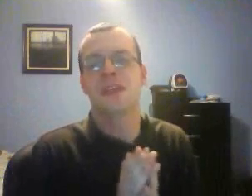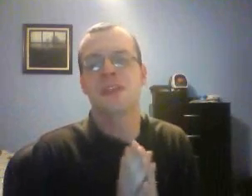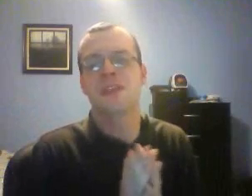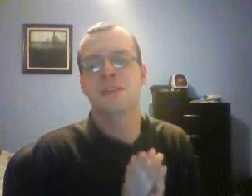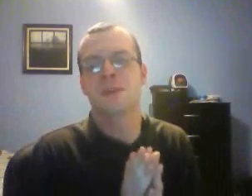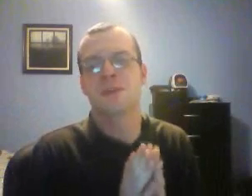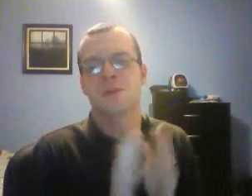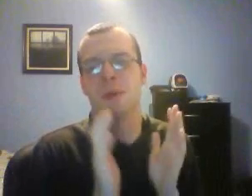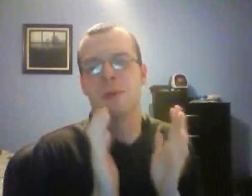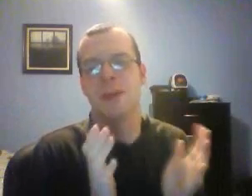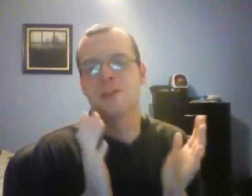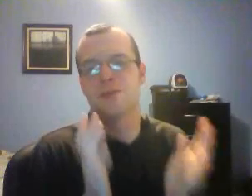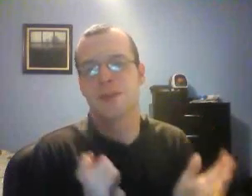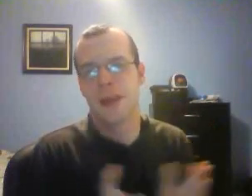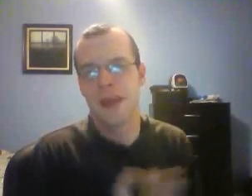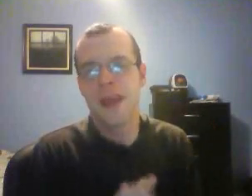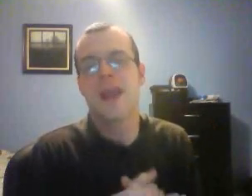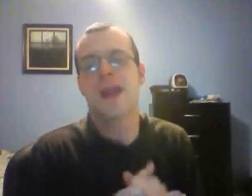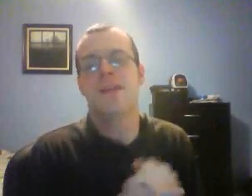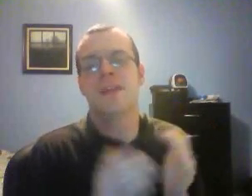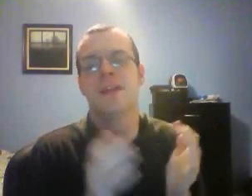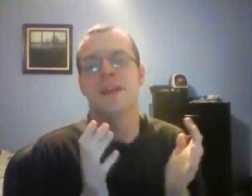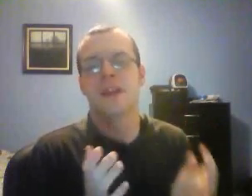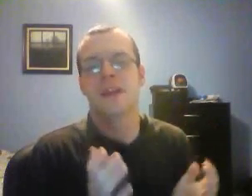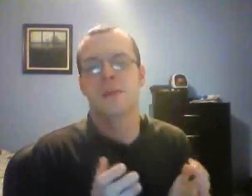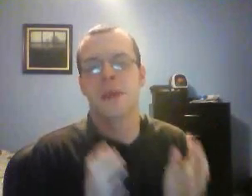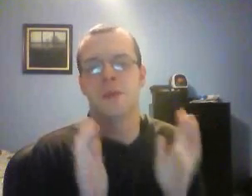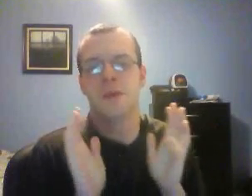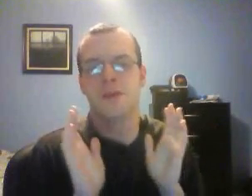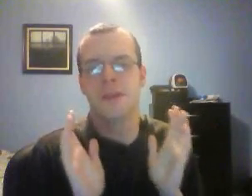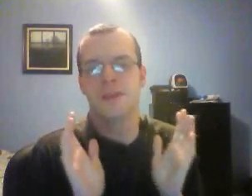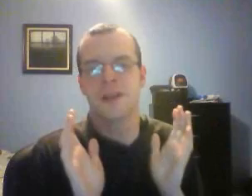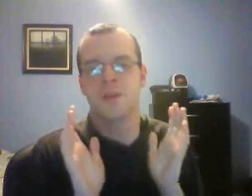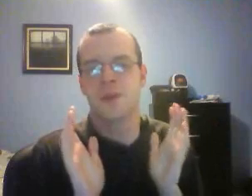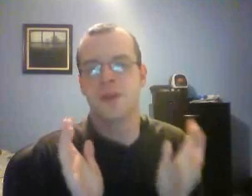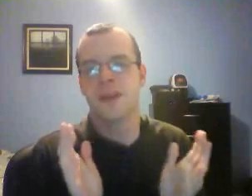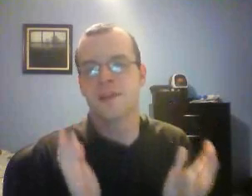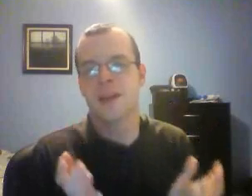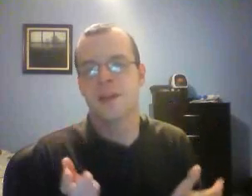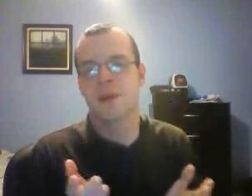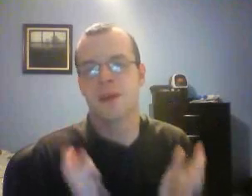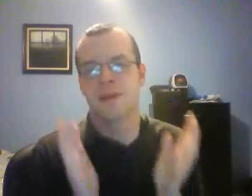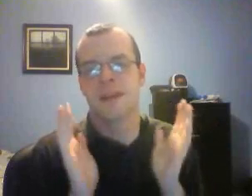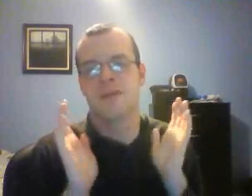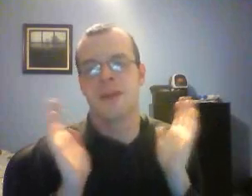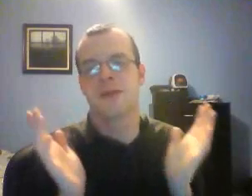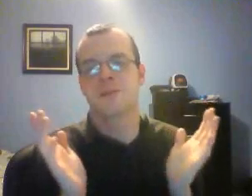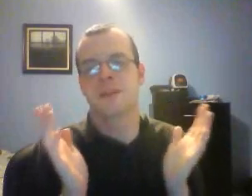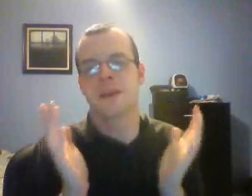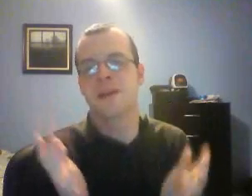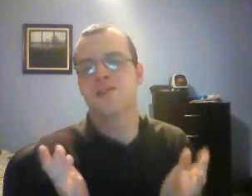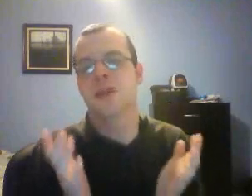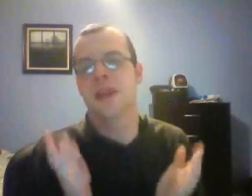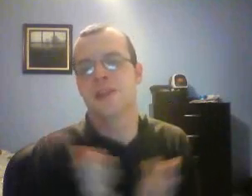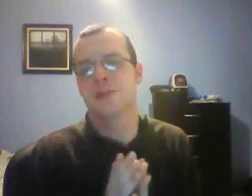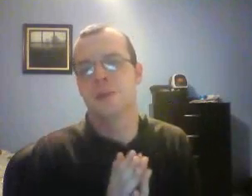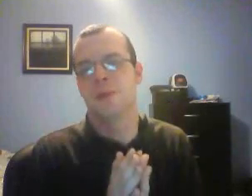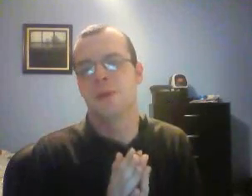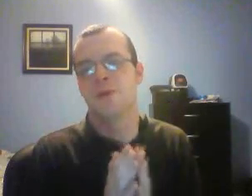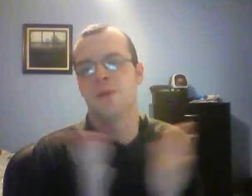TV series, which will emanate strictly out of the United Kingdom. And one of the things that I'm really excited about is they've announced that Nigel McGuinness will be a part of